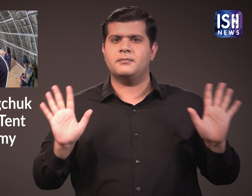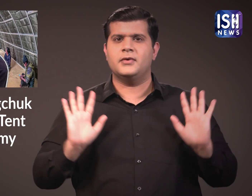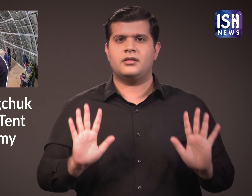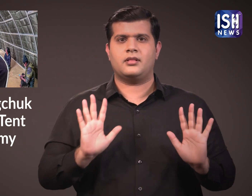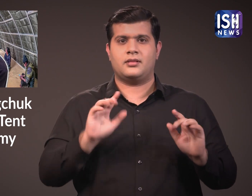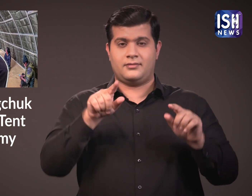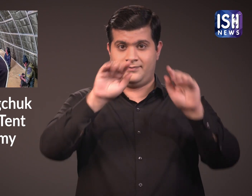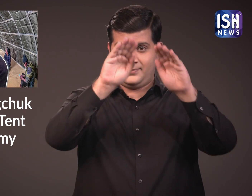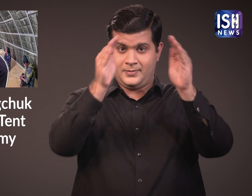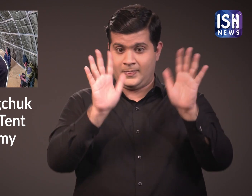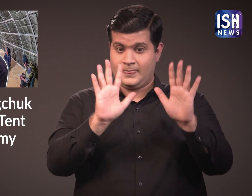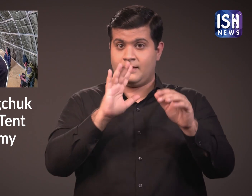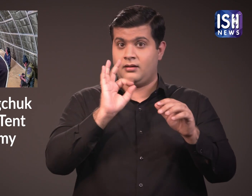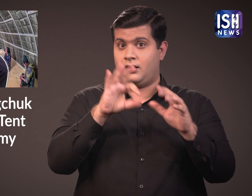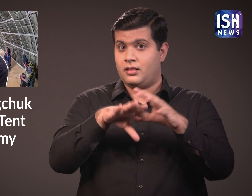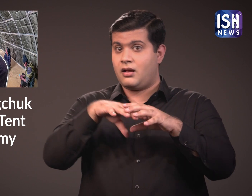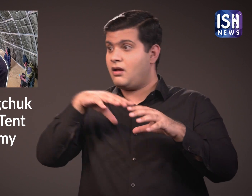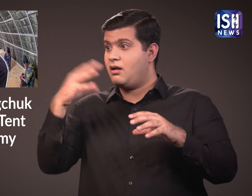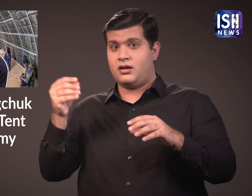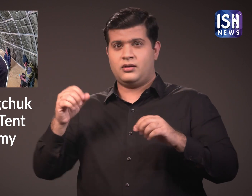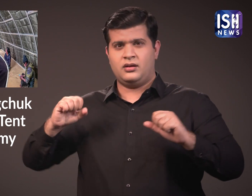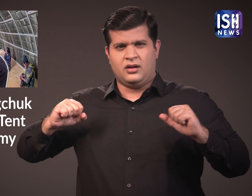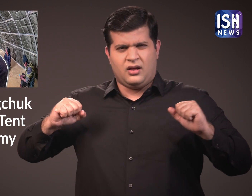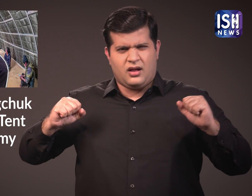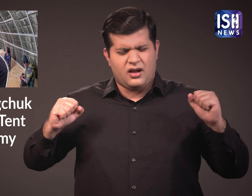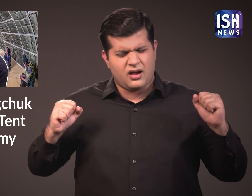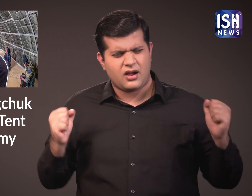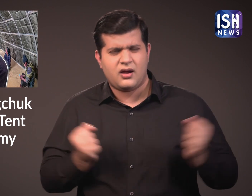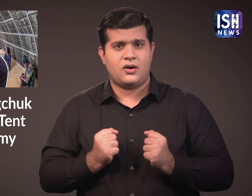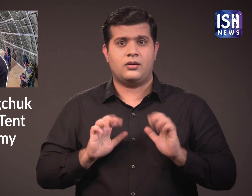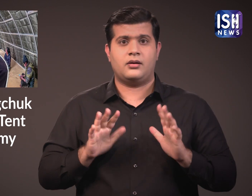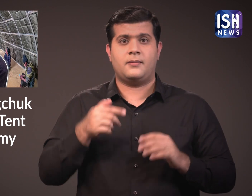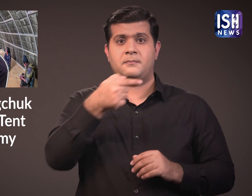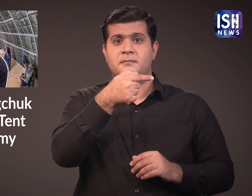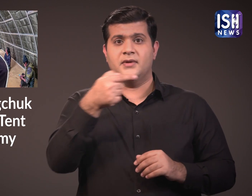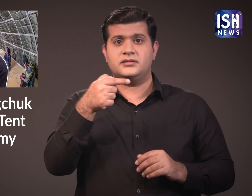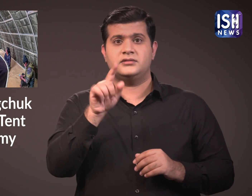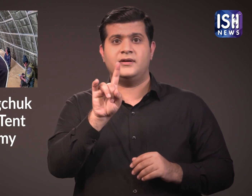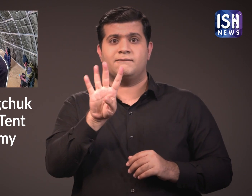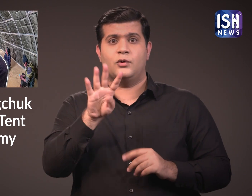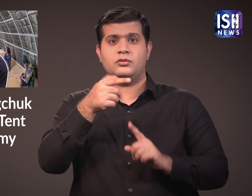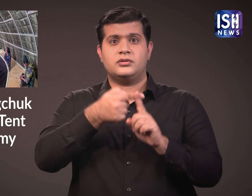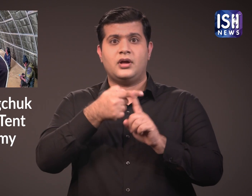The tent was simple. The temperature outside was minus 14 degrees Celsius.